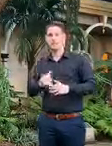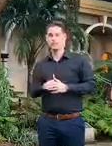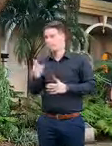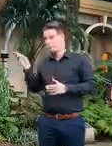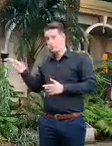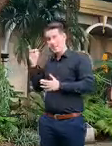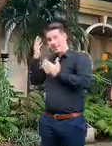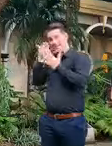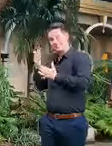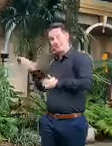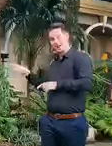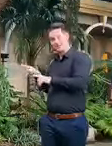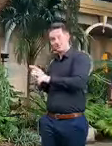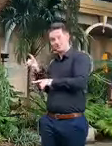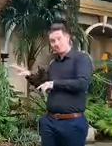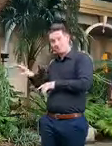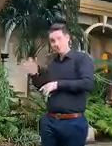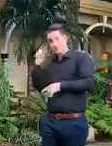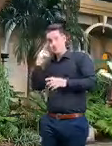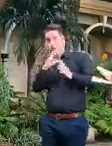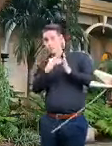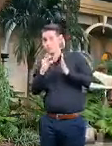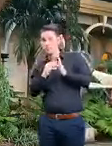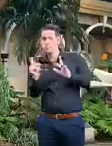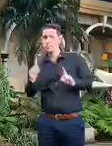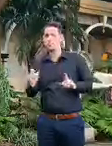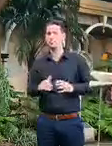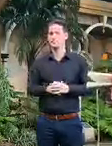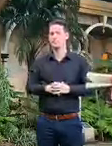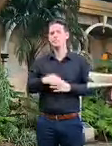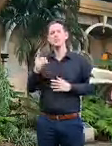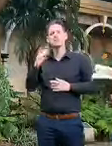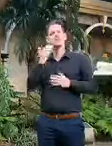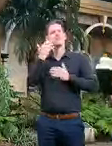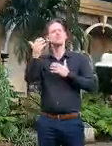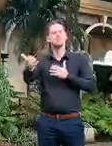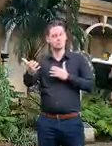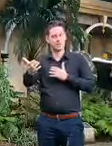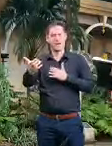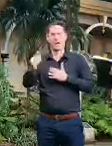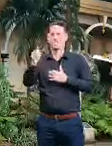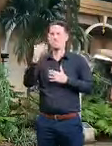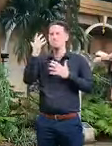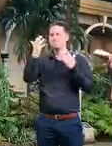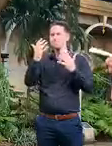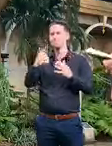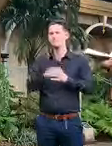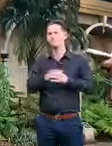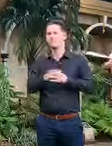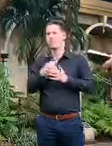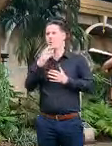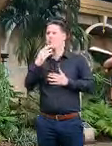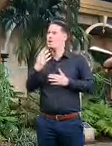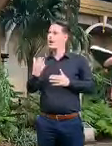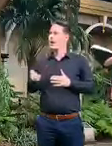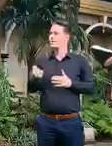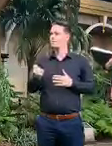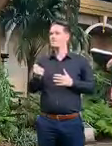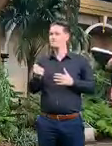i'll let dr young talk about that but that's something that would be considered in the future once there is a high lot of community